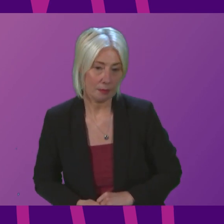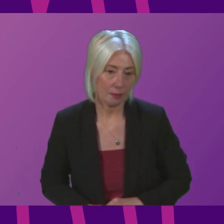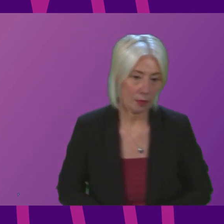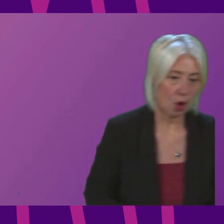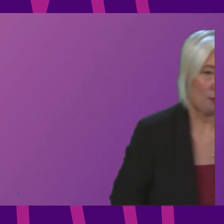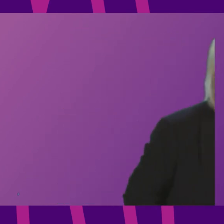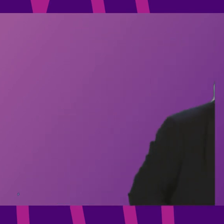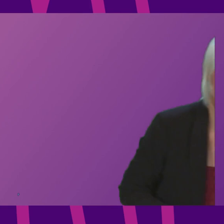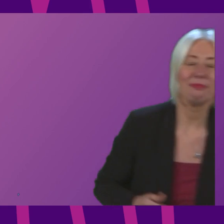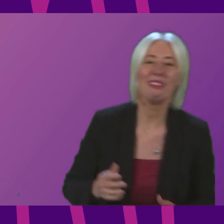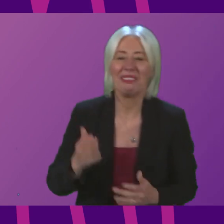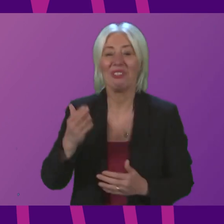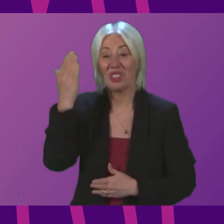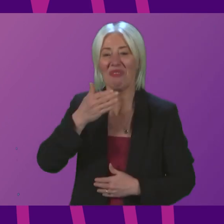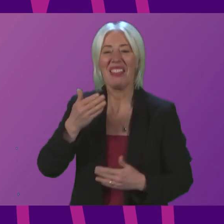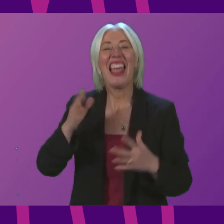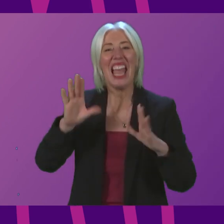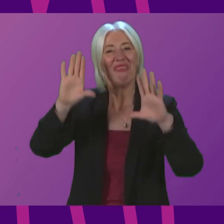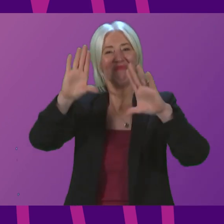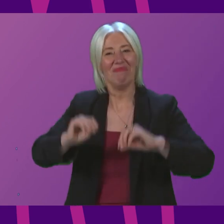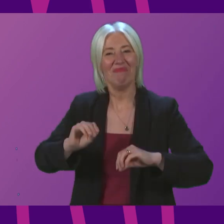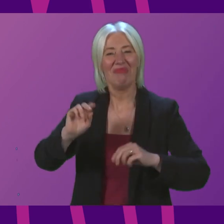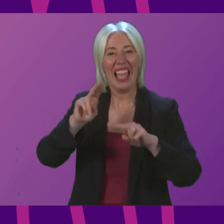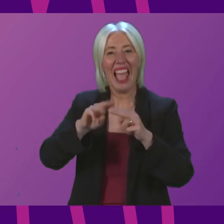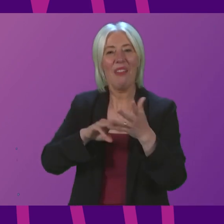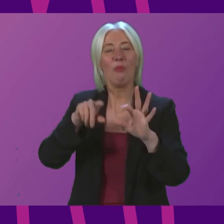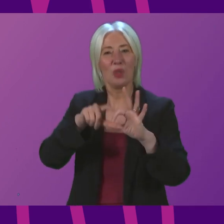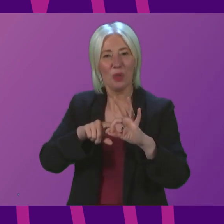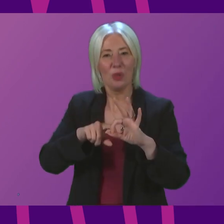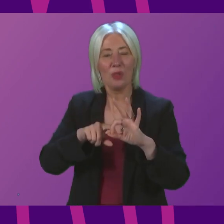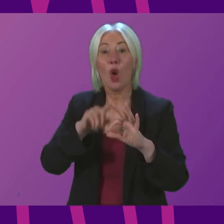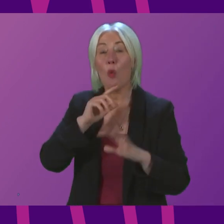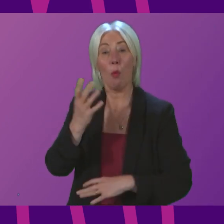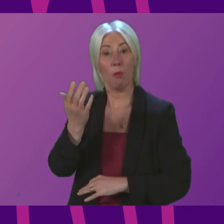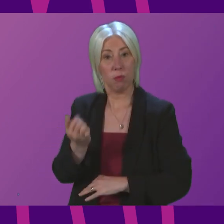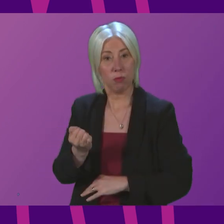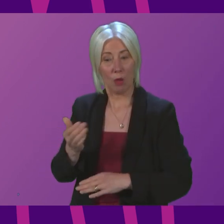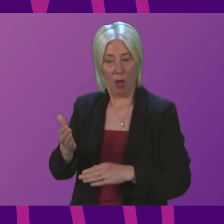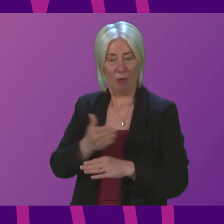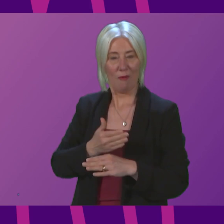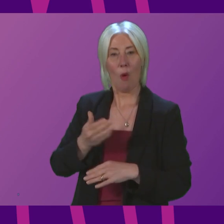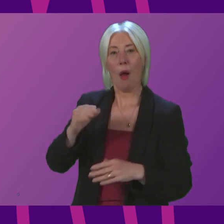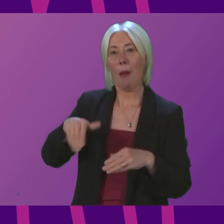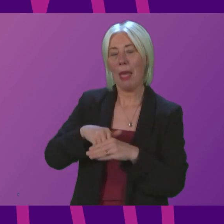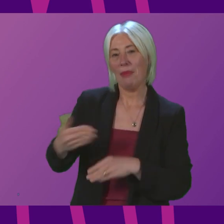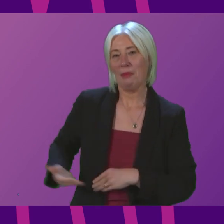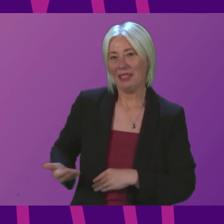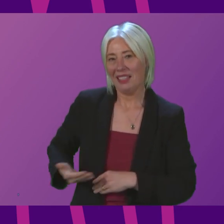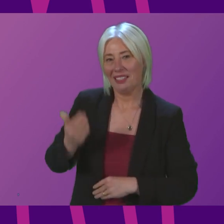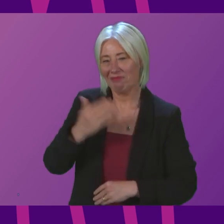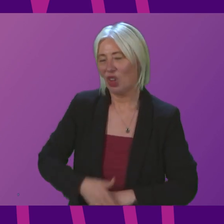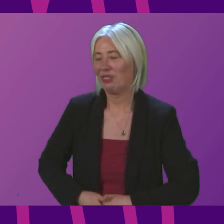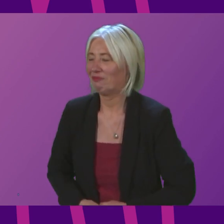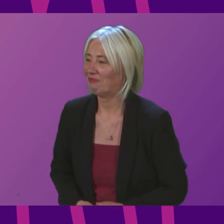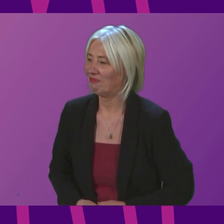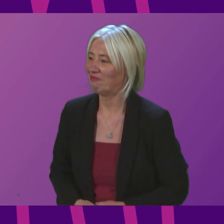That concludes the First Minister's questions. There will be a brief pause before we move to members' business. Thank you.